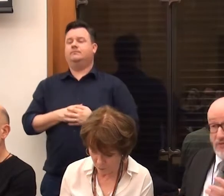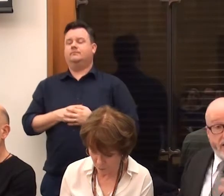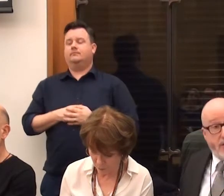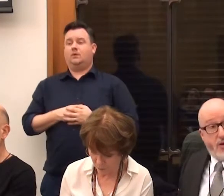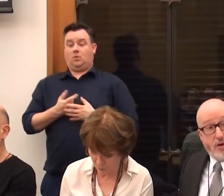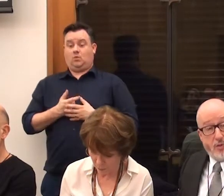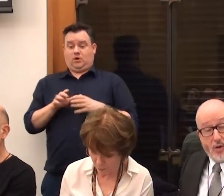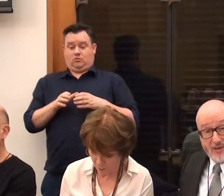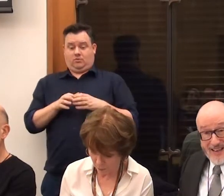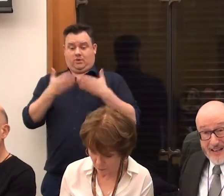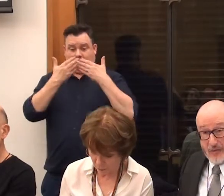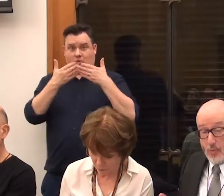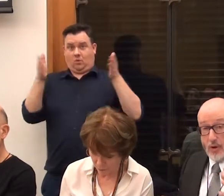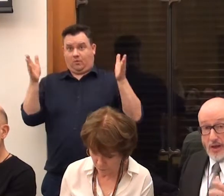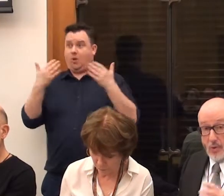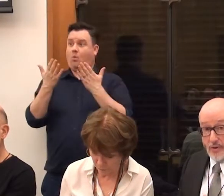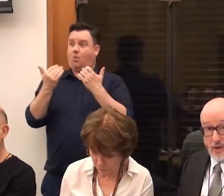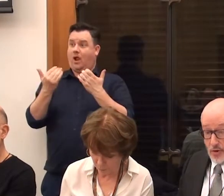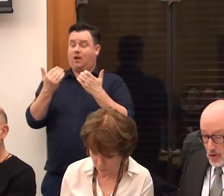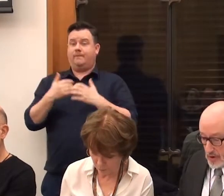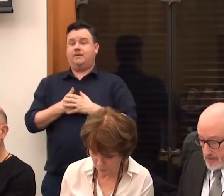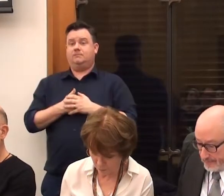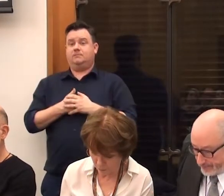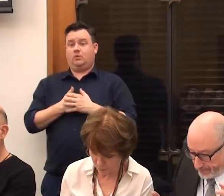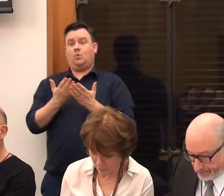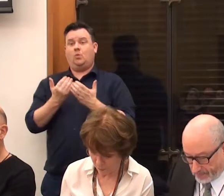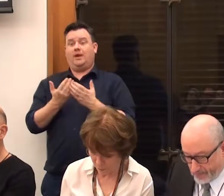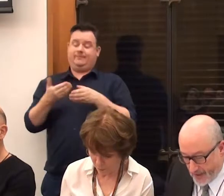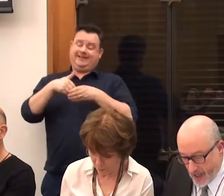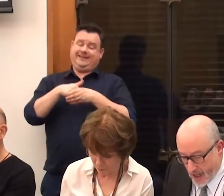group, and in fact, the longer you lot live, the more likely you are to come and join us.